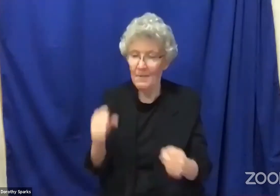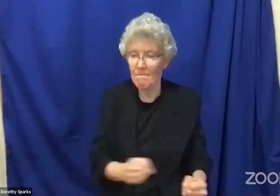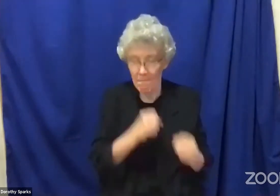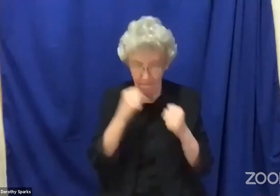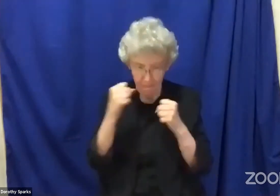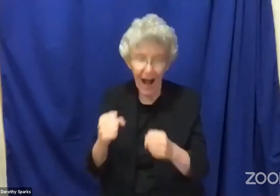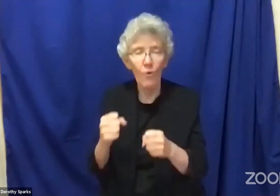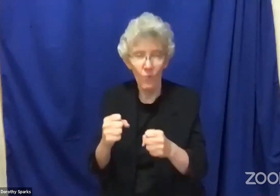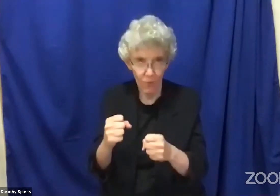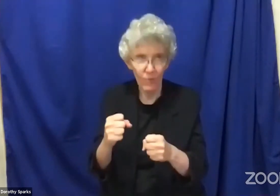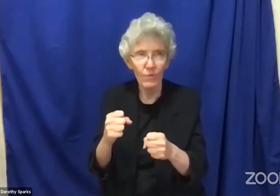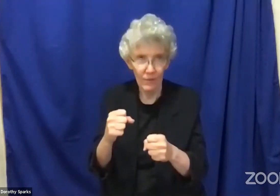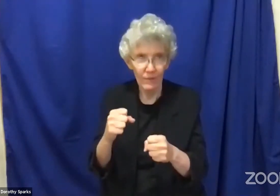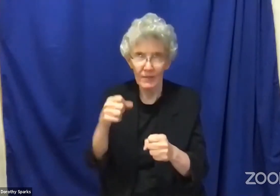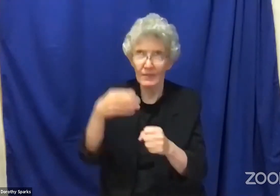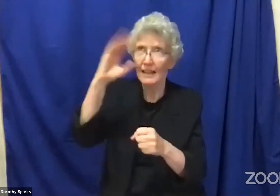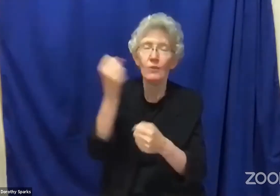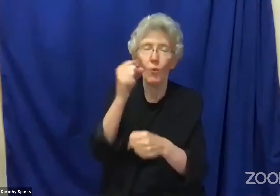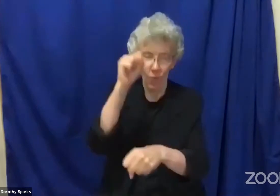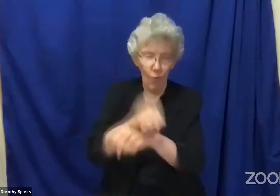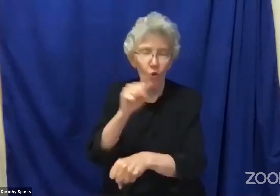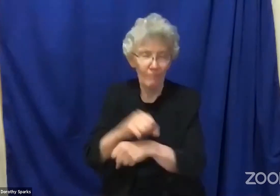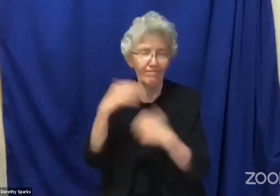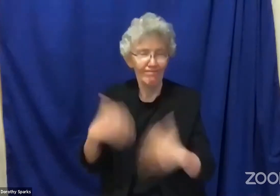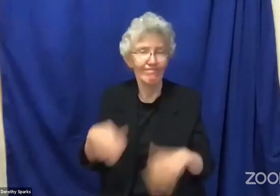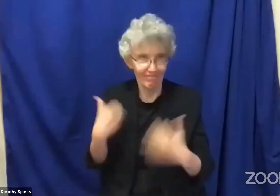it is God's power at work.